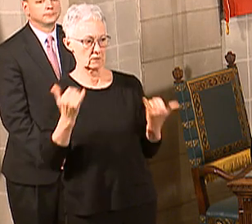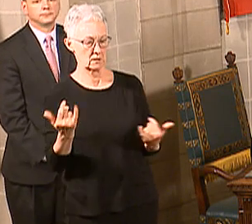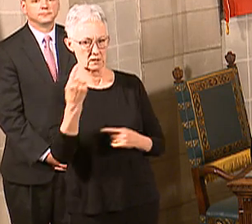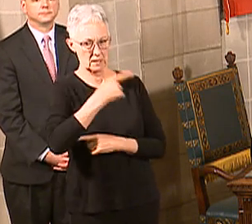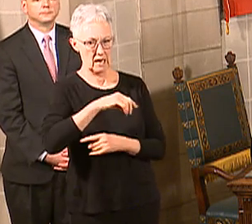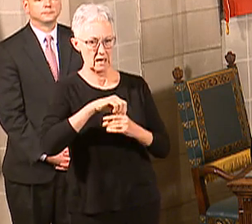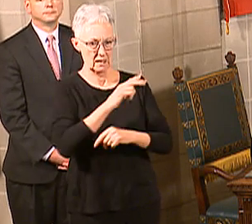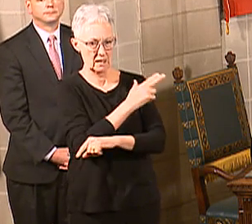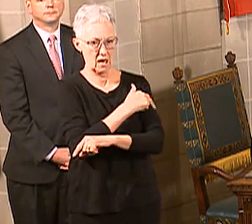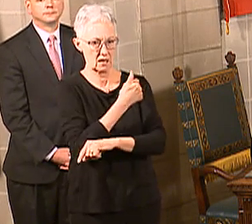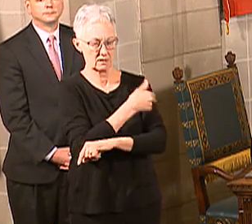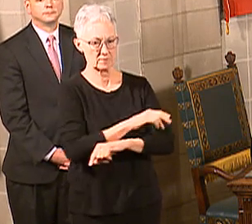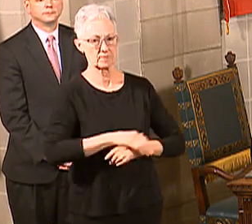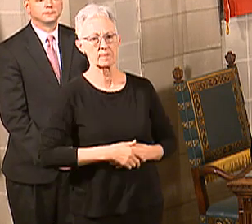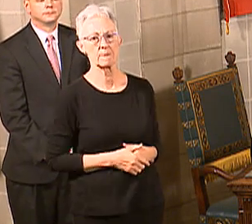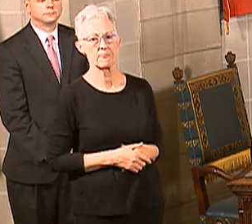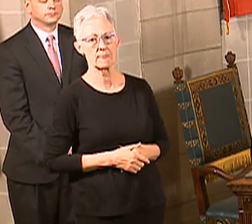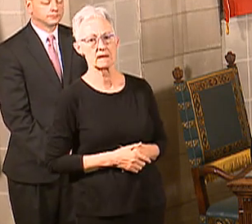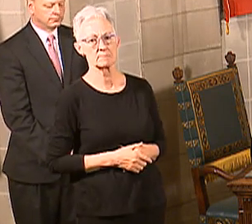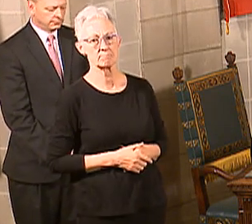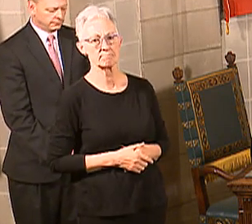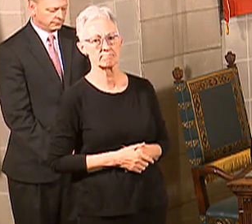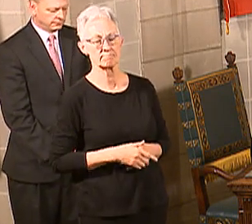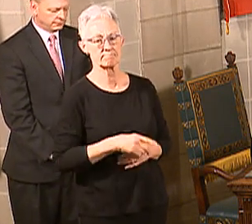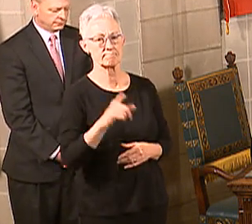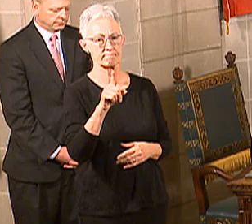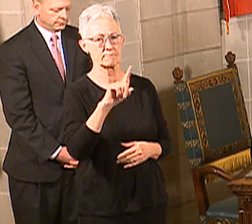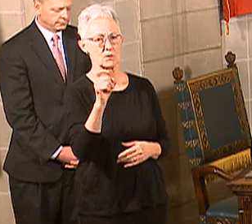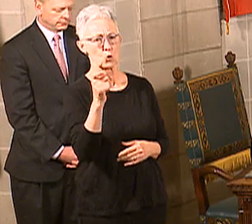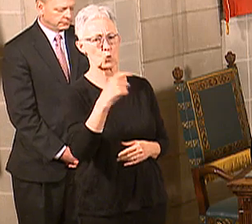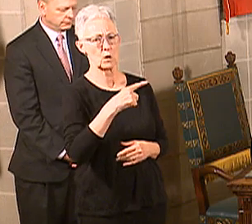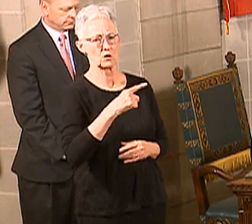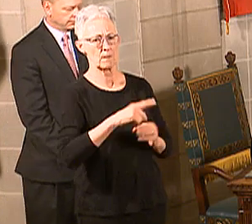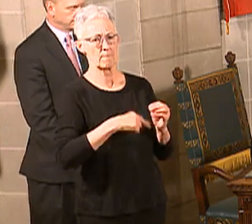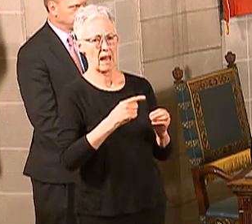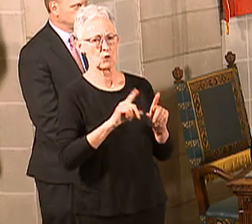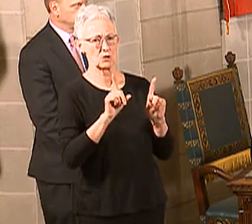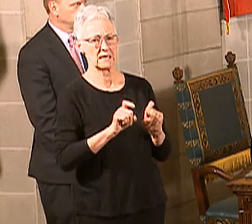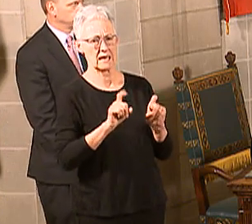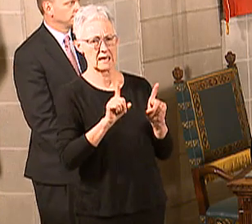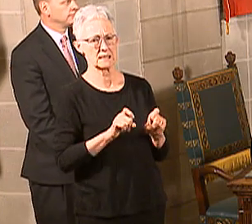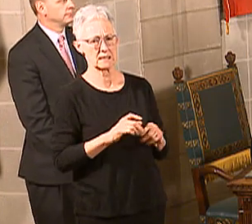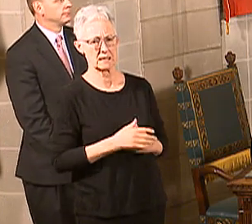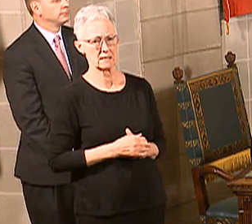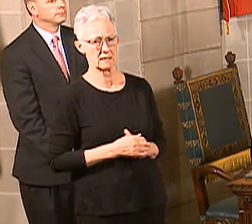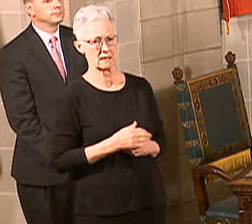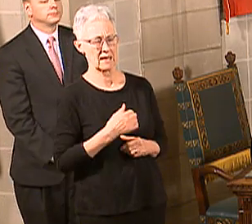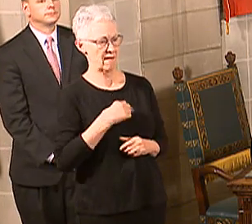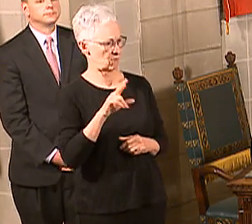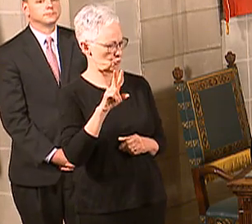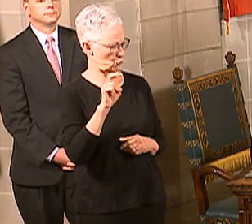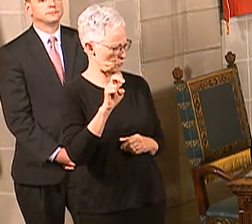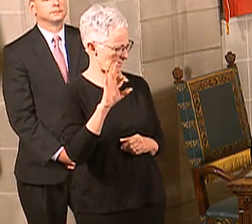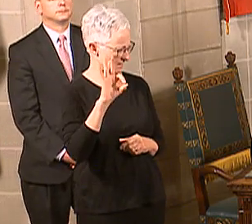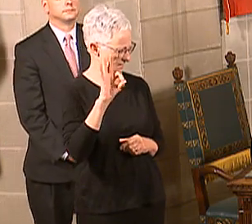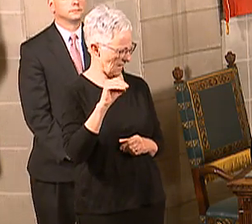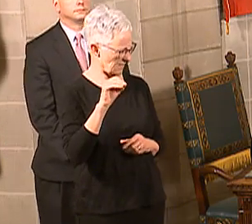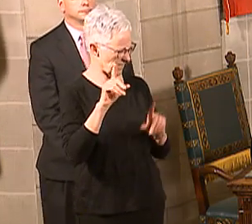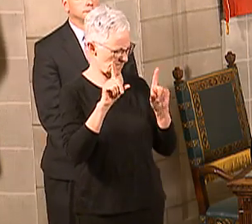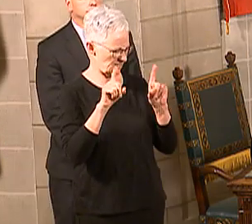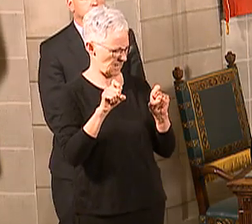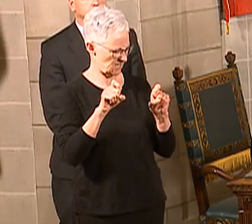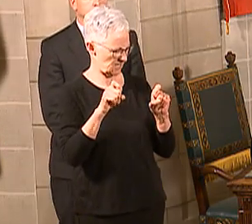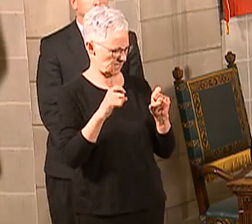I have a question on testing. I believe it was like yesterday that Sunday was our best day. had roughly 200 million tests. we had a couple of on Monday.